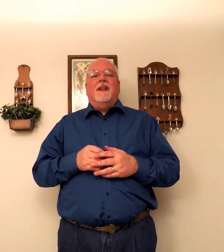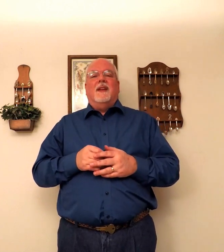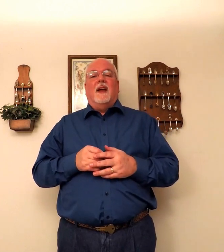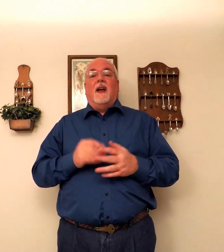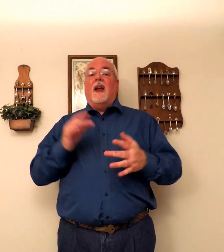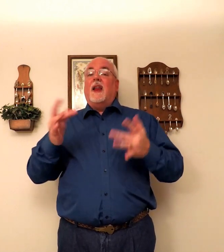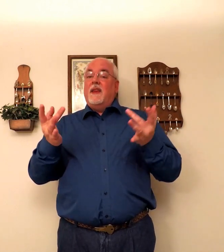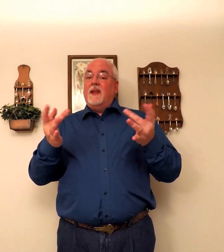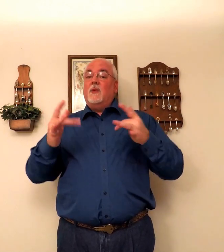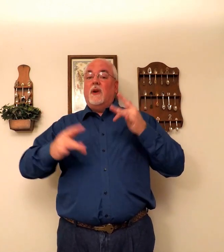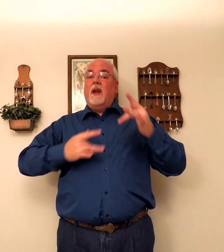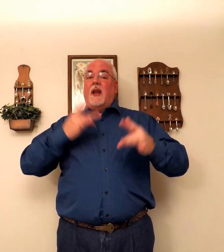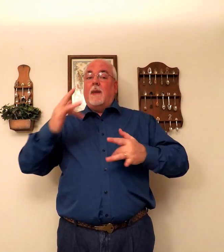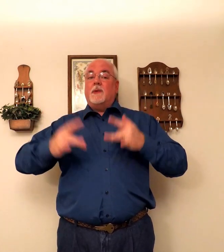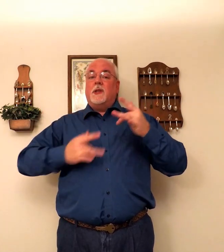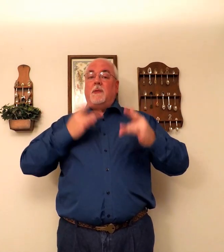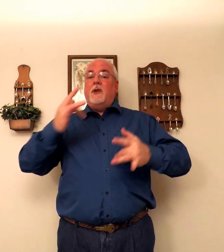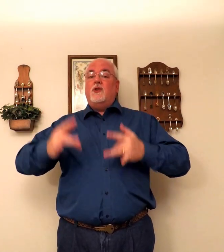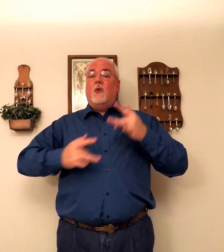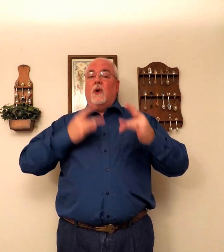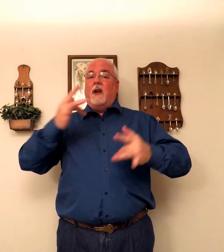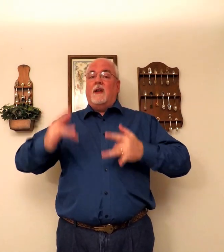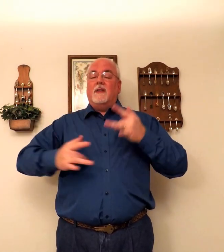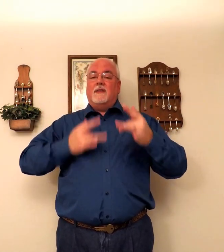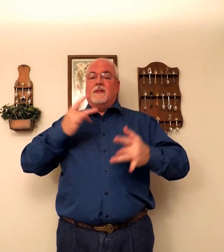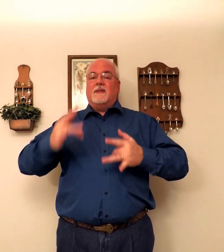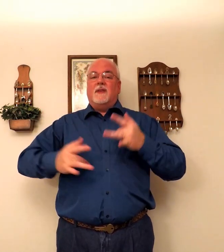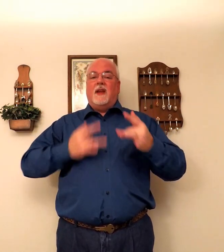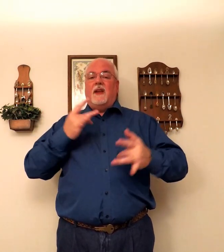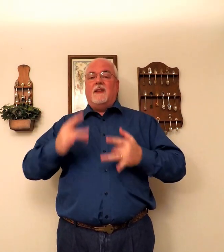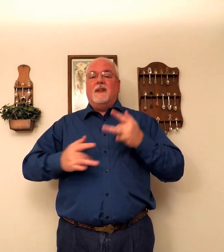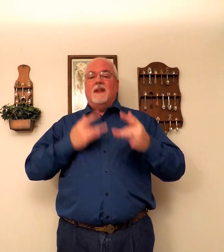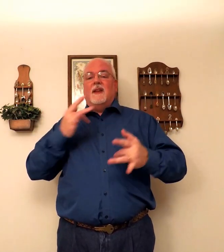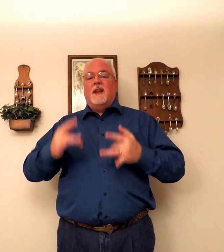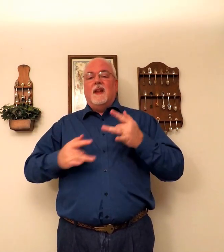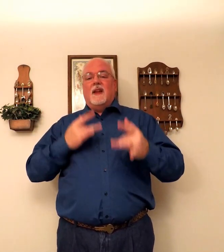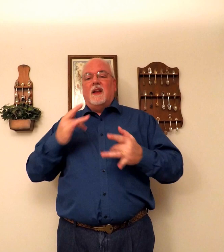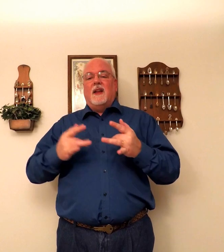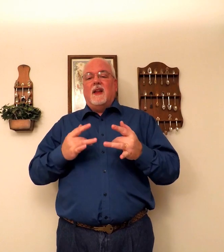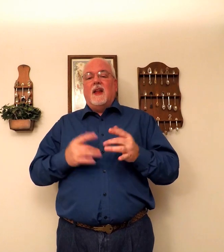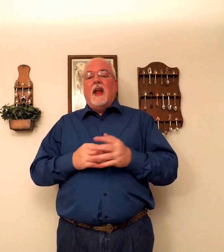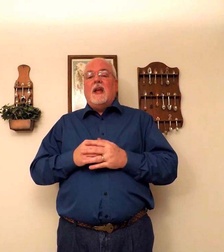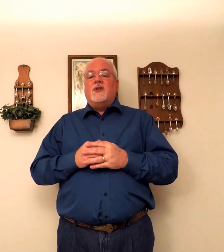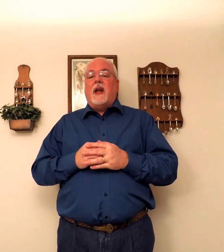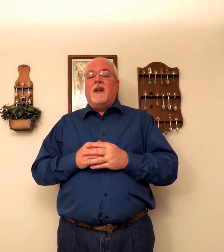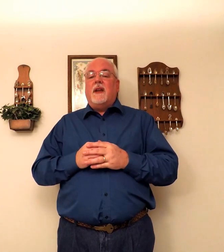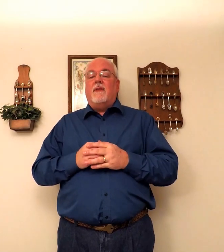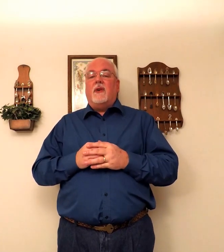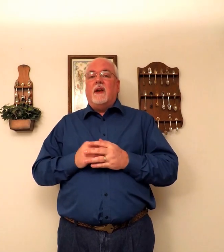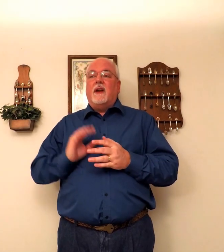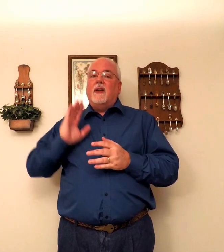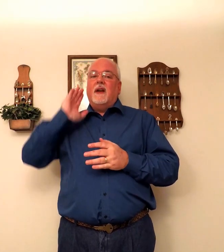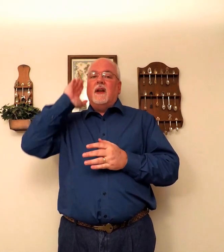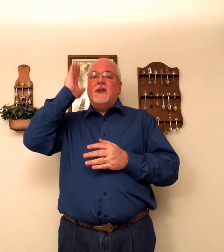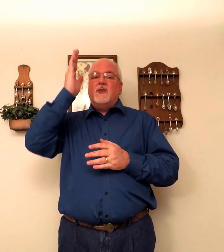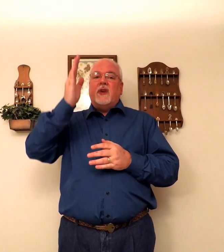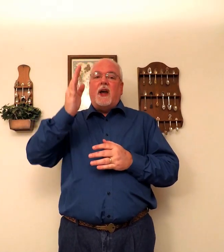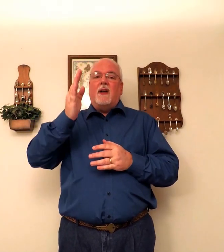Uh. How are you feeling? Shall.